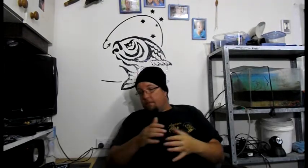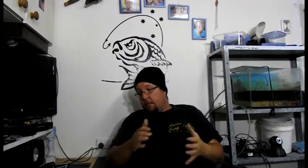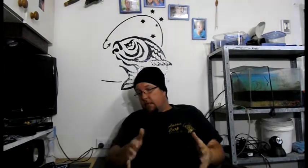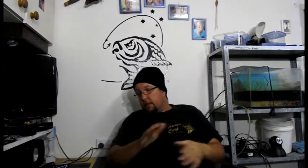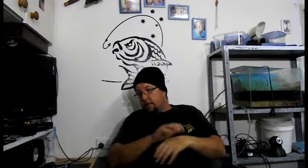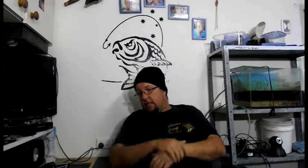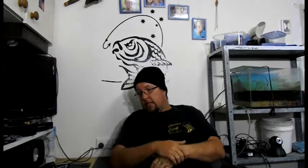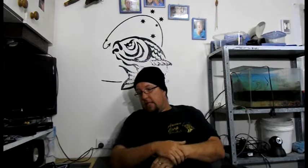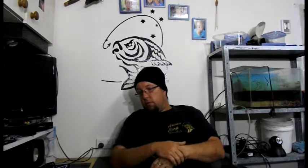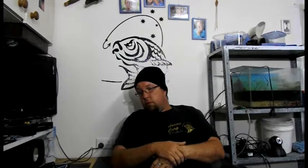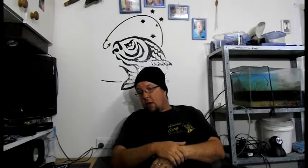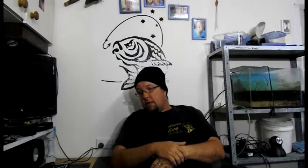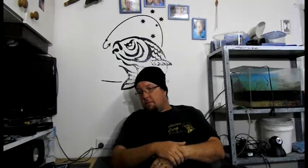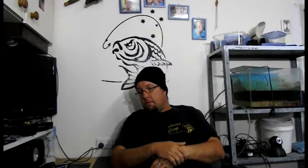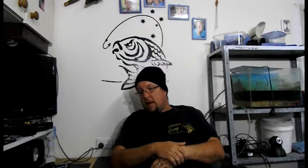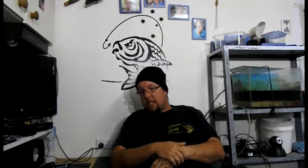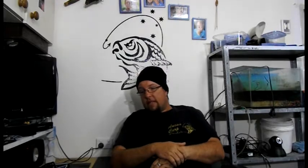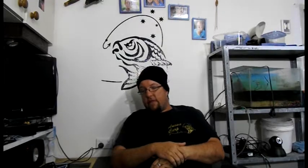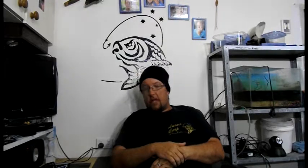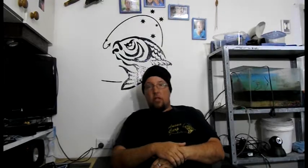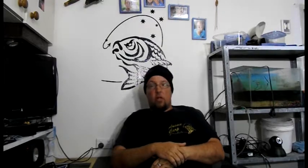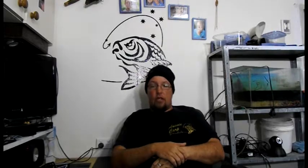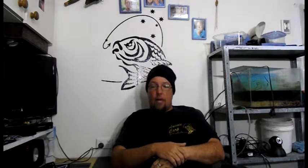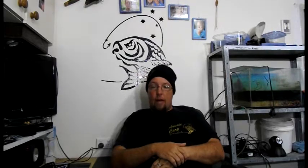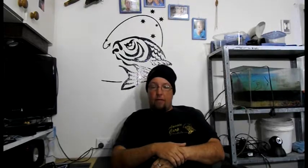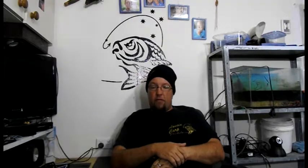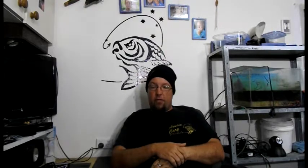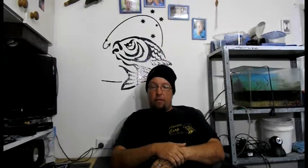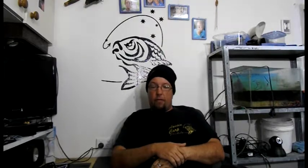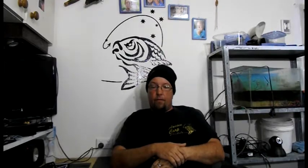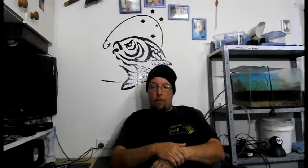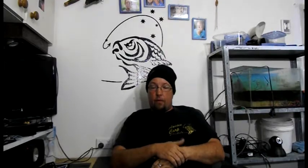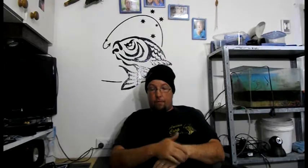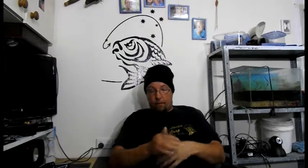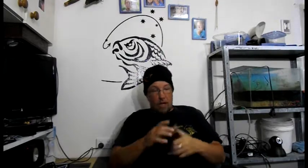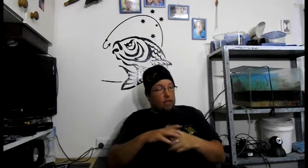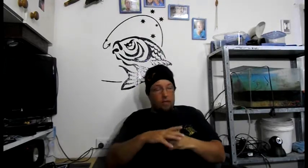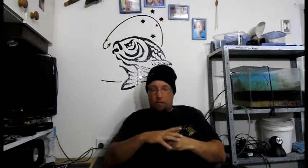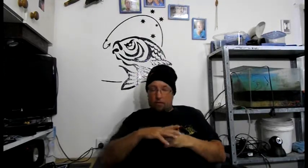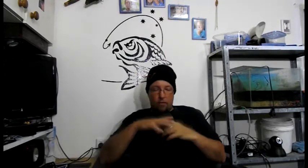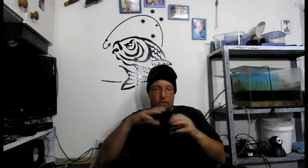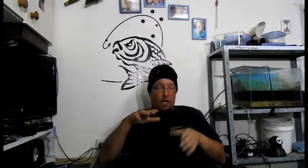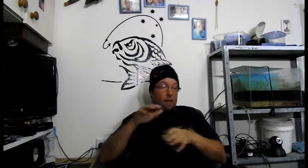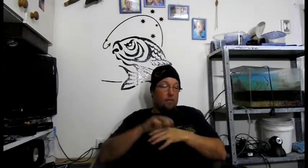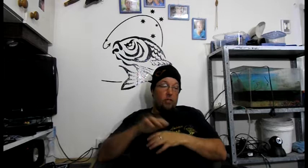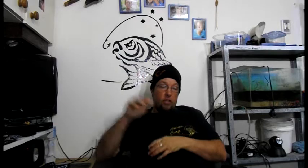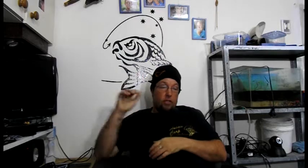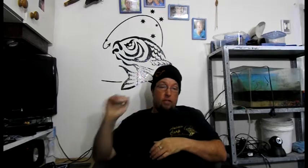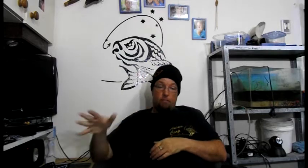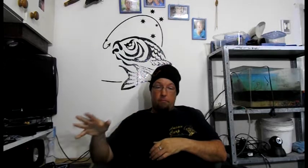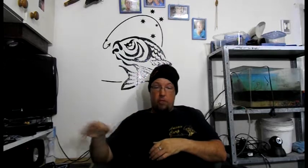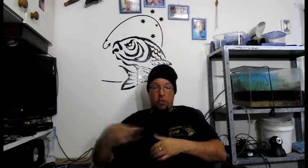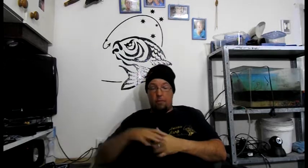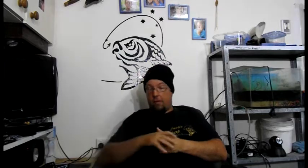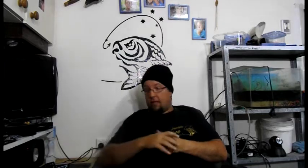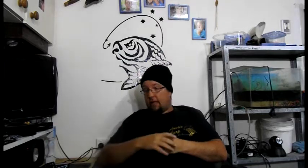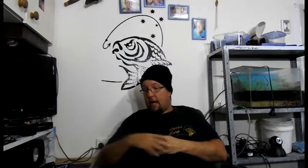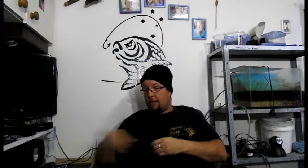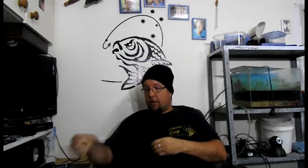So, there's one massive downside to carp fishing. Not to carp fishing, to this stupid carp virus.